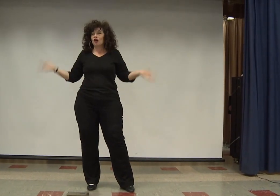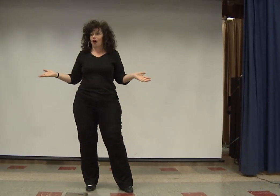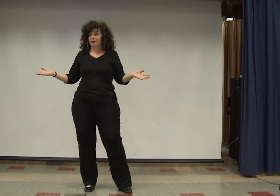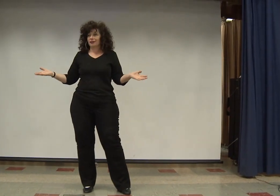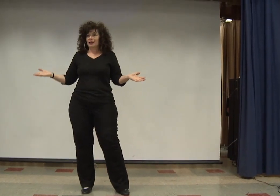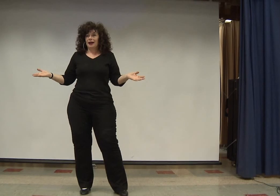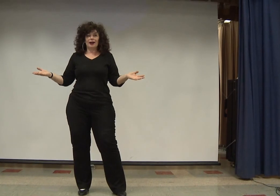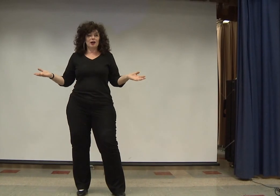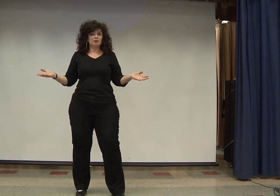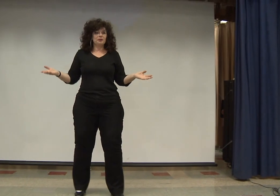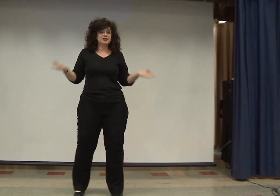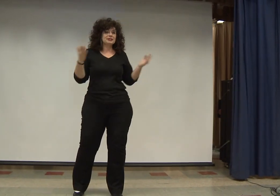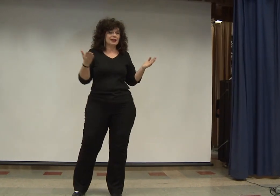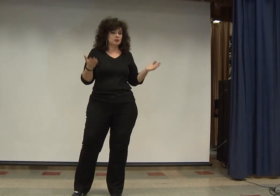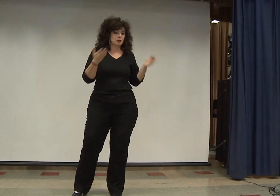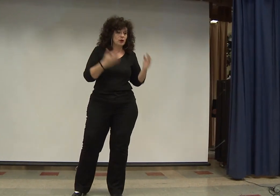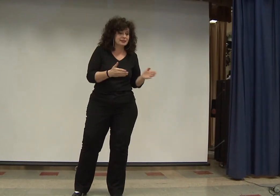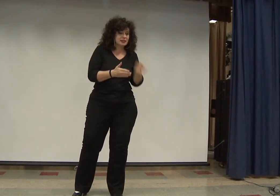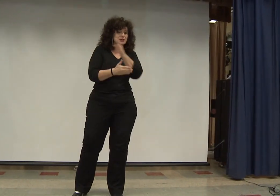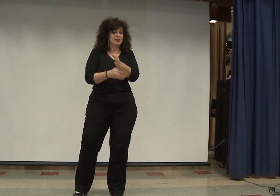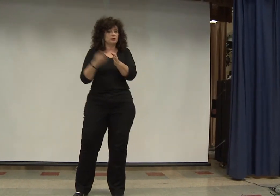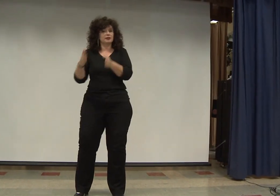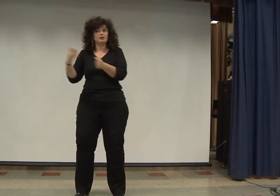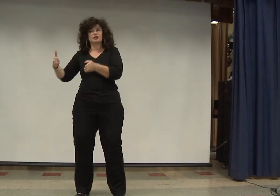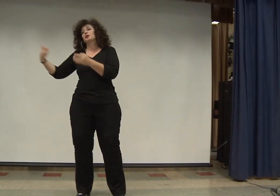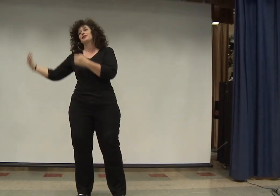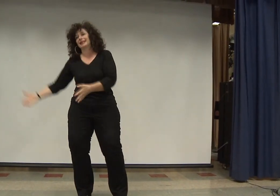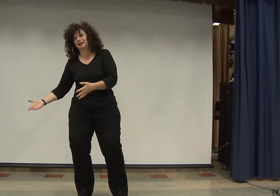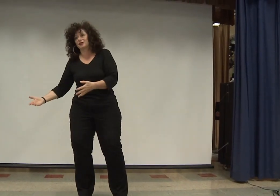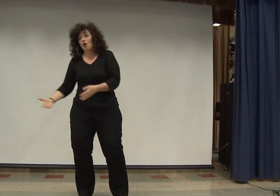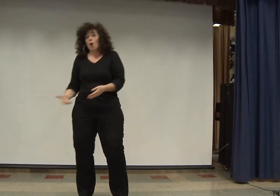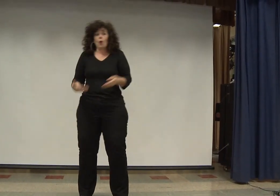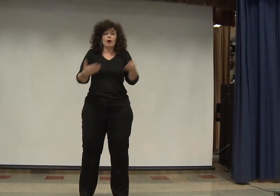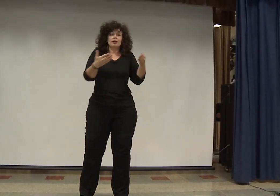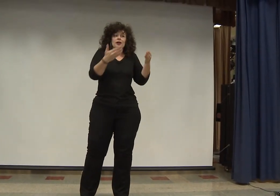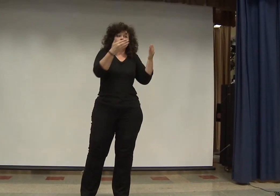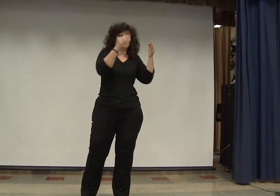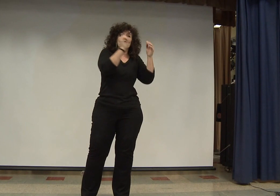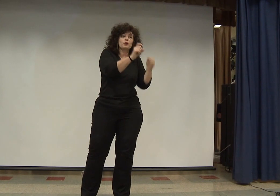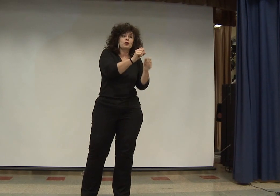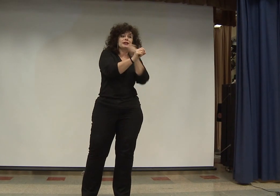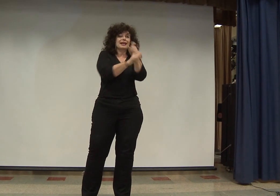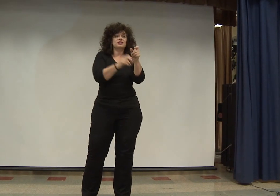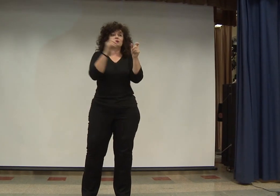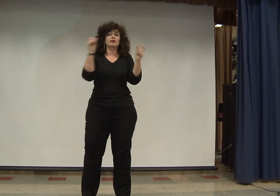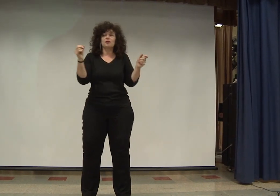song. Just like you put one step together with another step, you have a dance. Or you put one word next to another